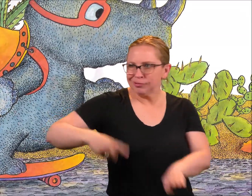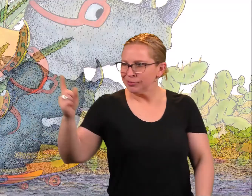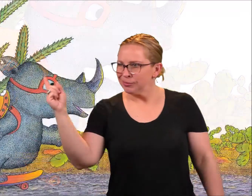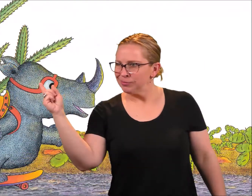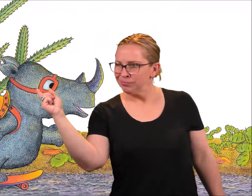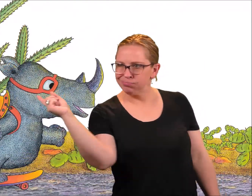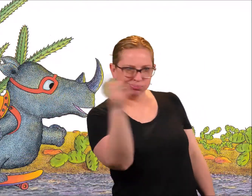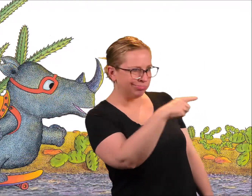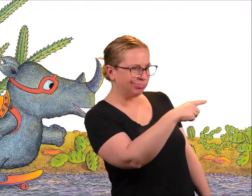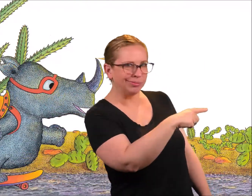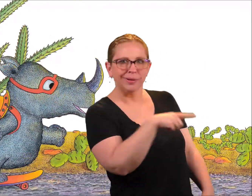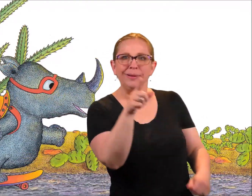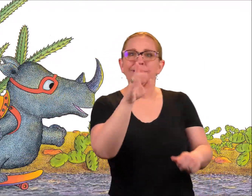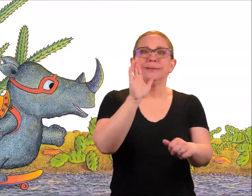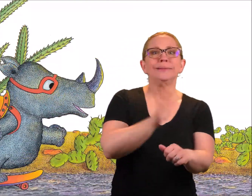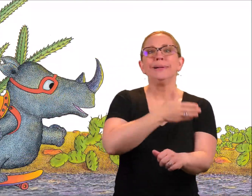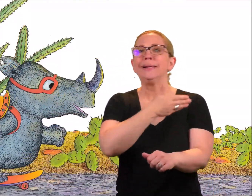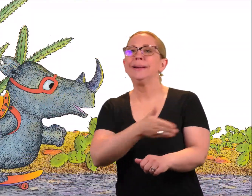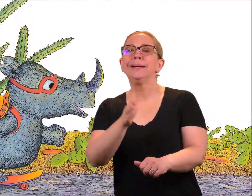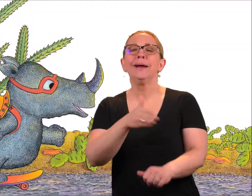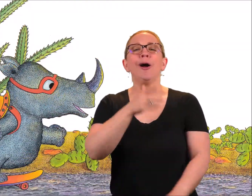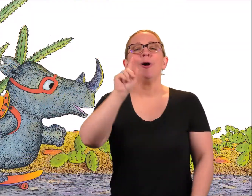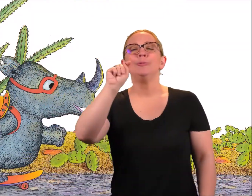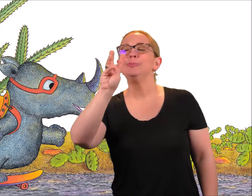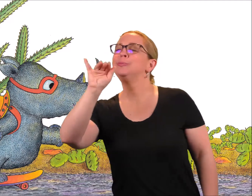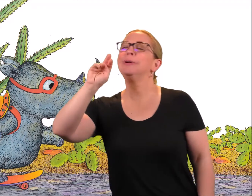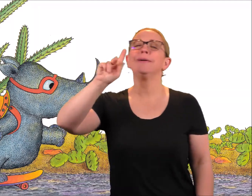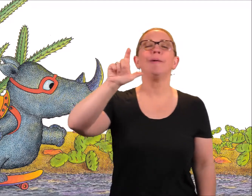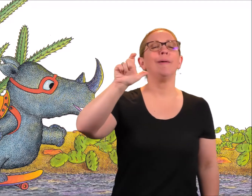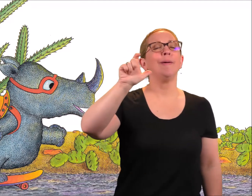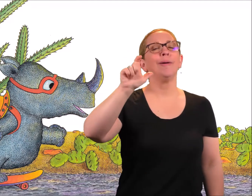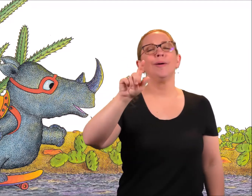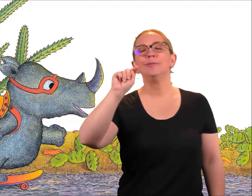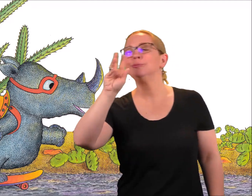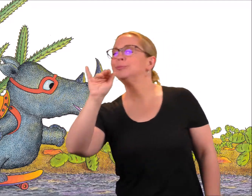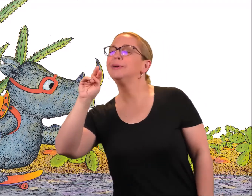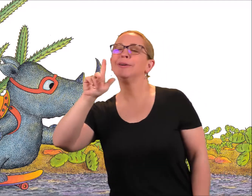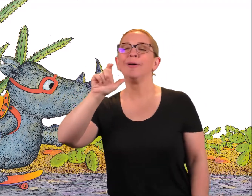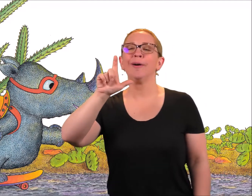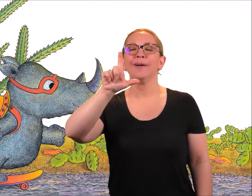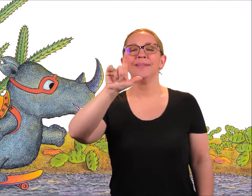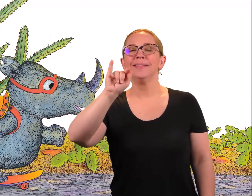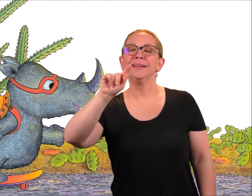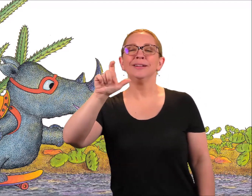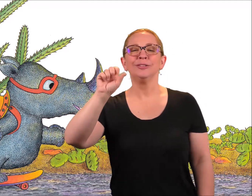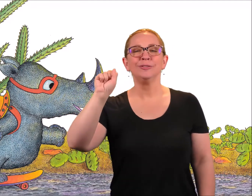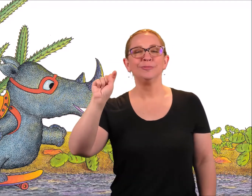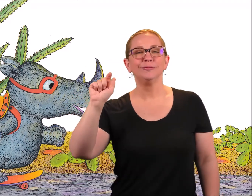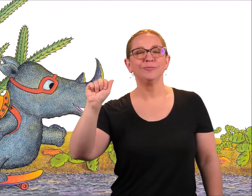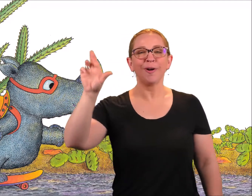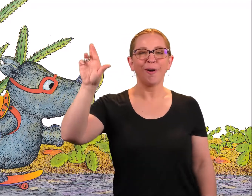the desert while singing Twinkle Twinkle Little Star.